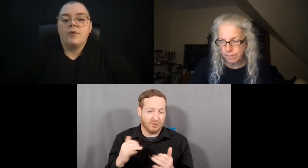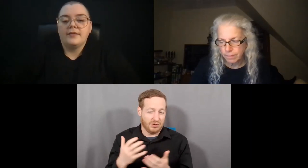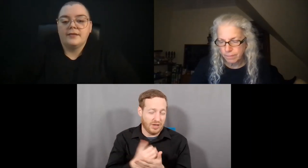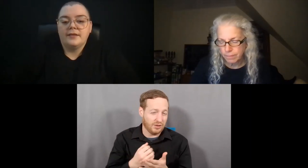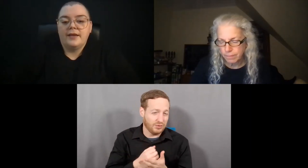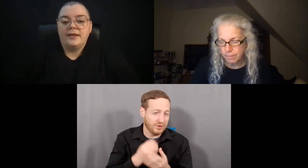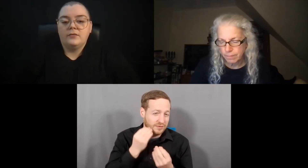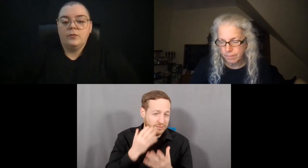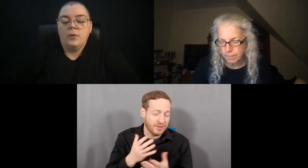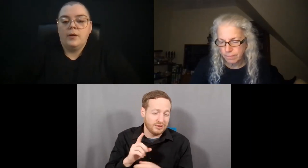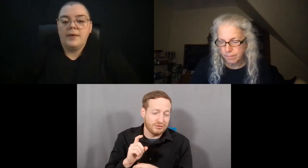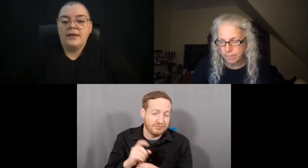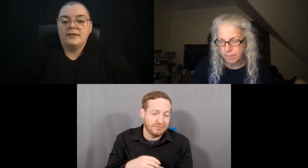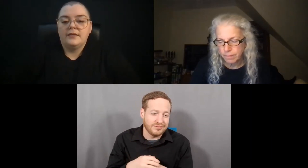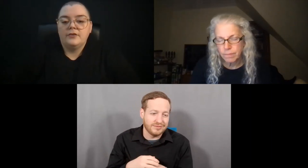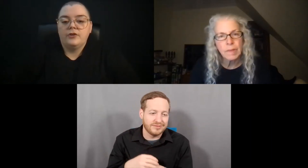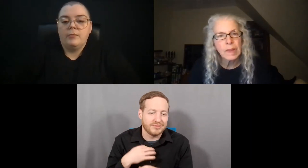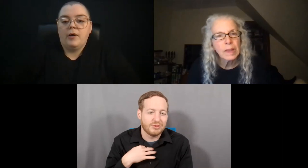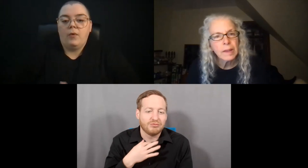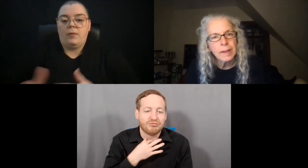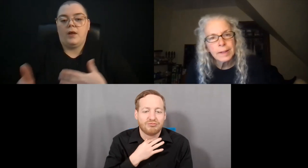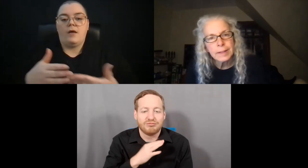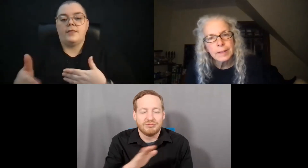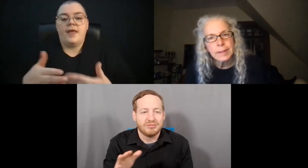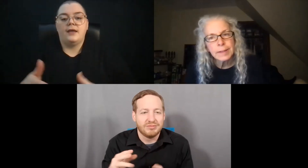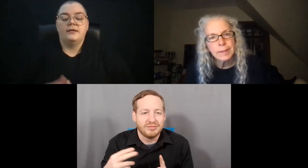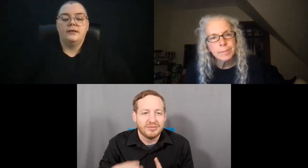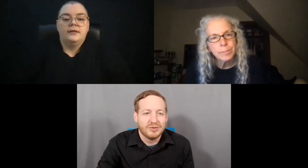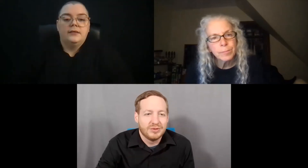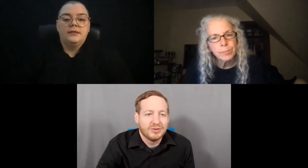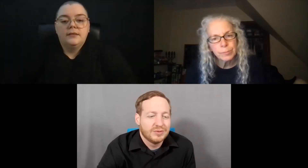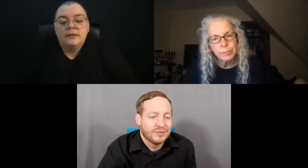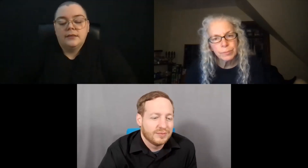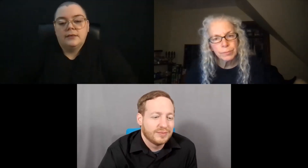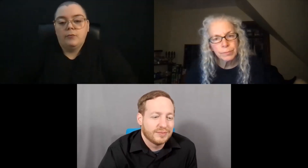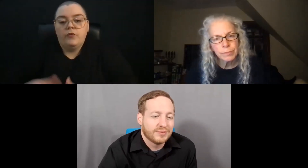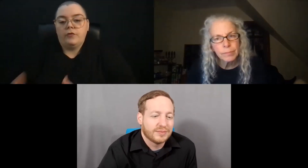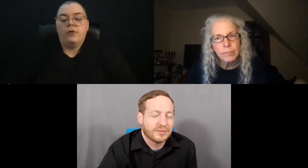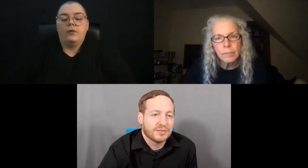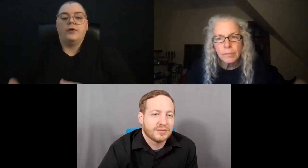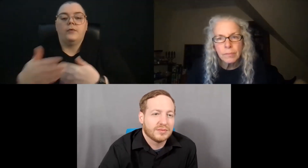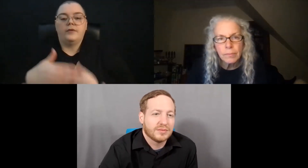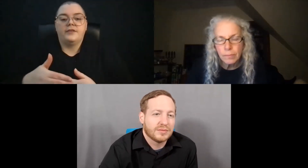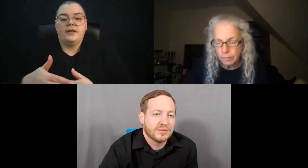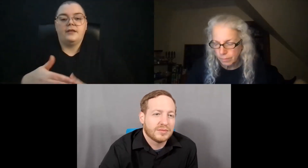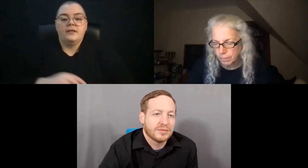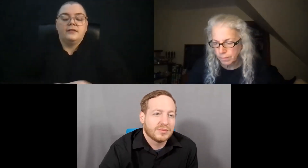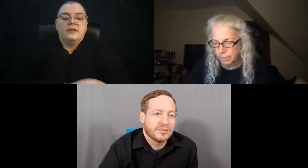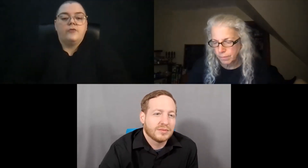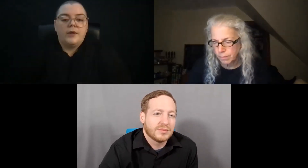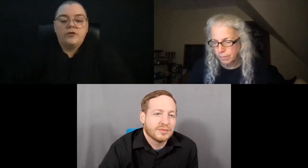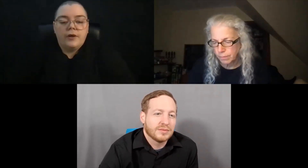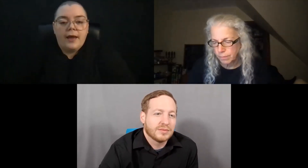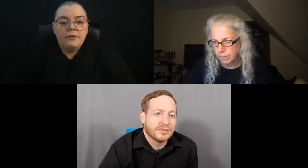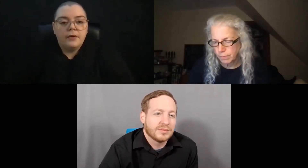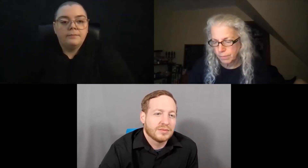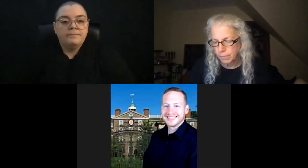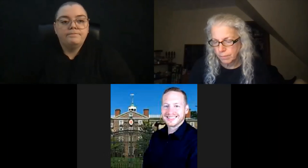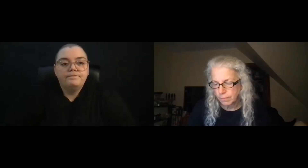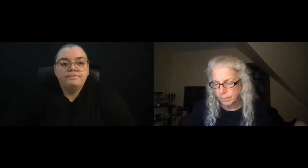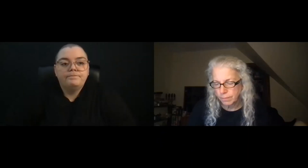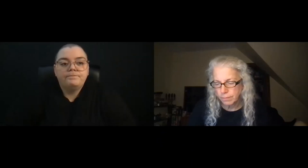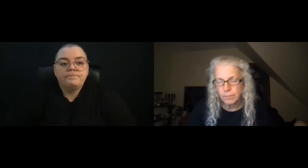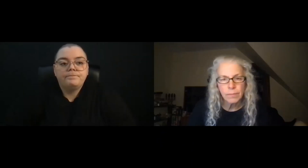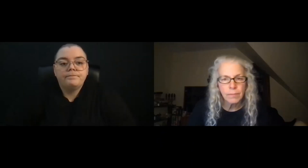of in the process, I guess, do we want to make a decision about where we are in that moving forward or staying in this information gathering.